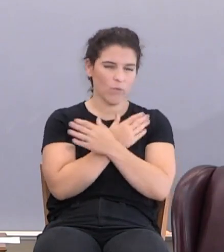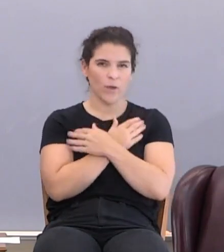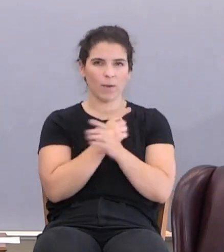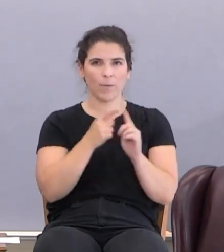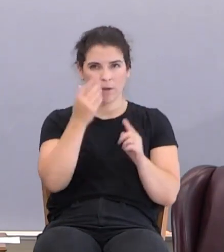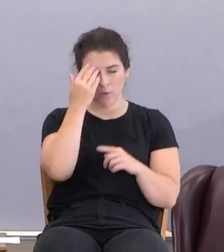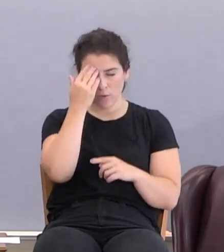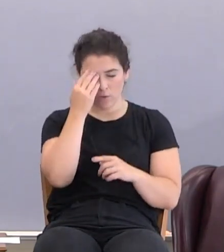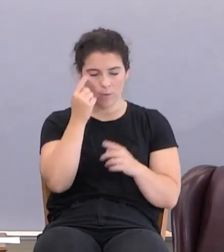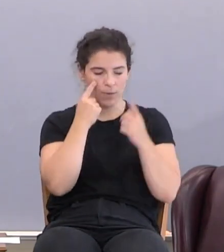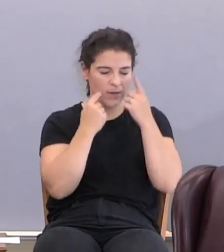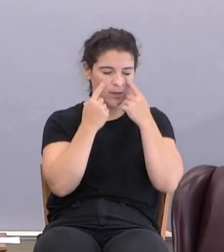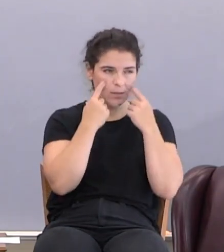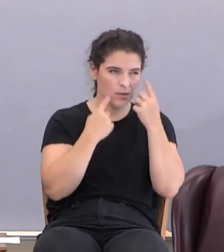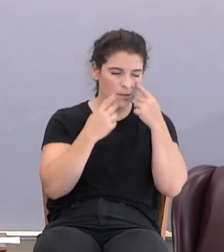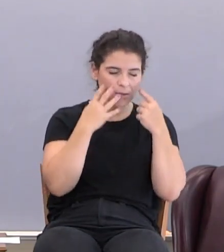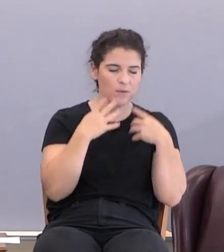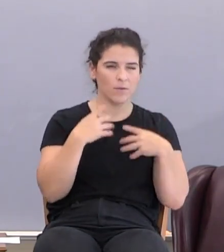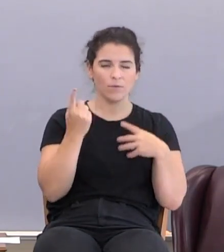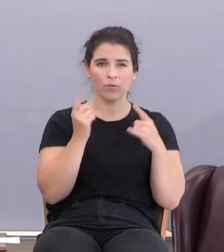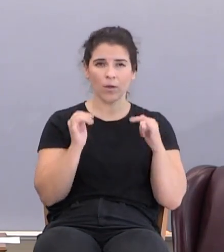tears forever flow?